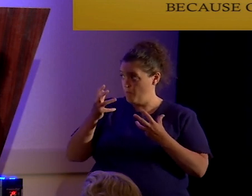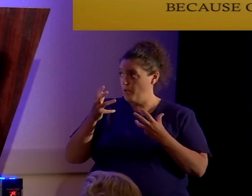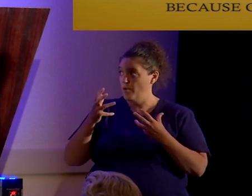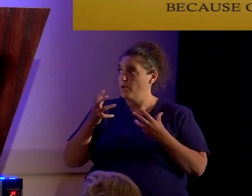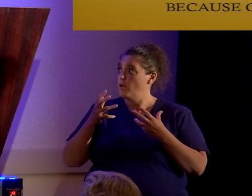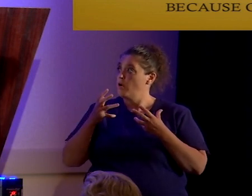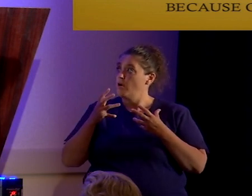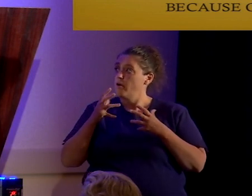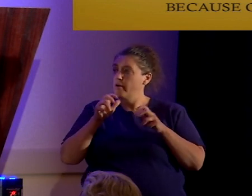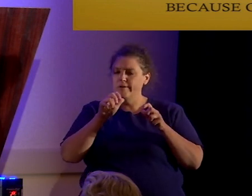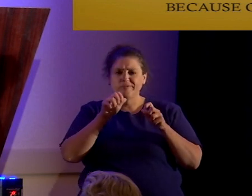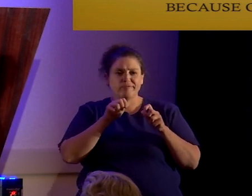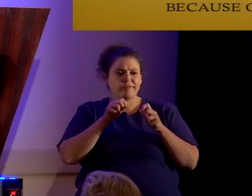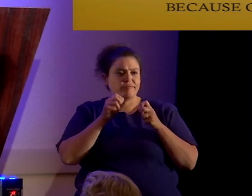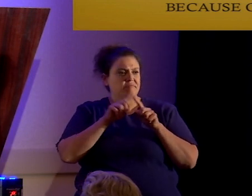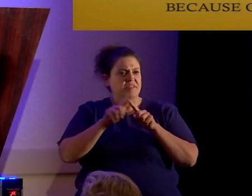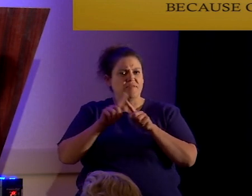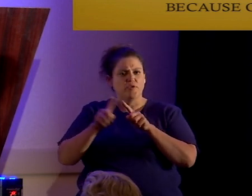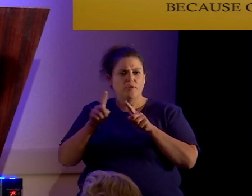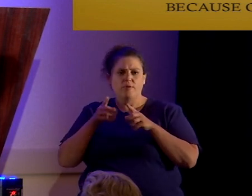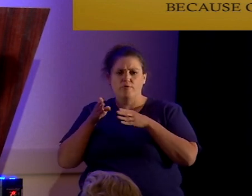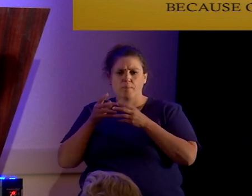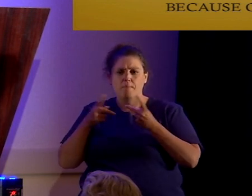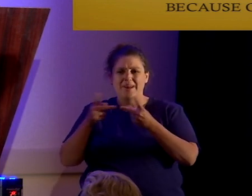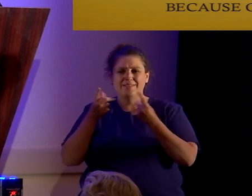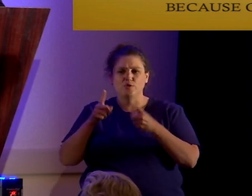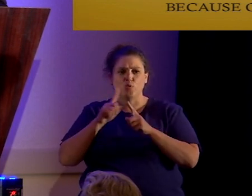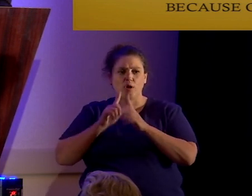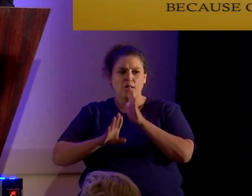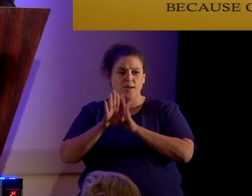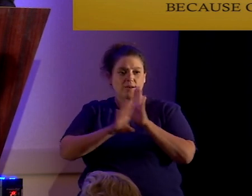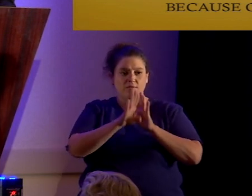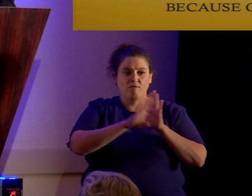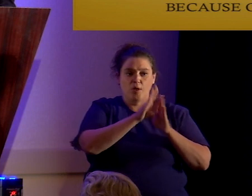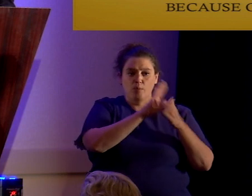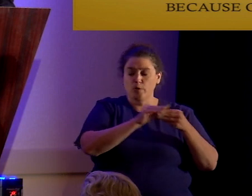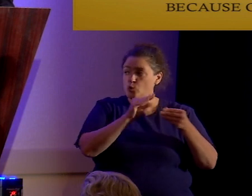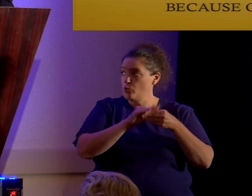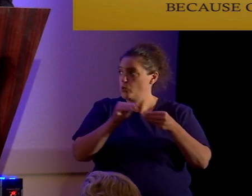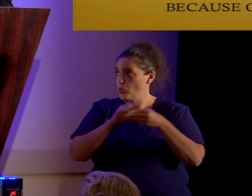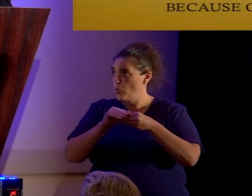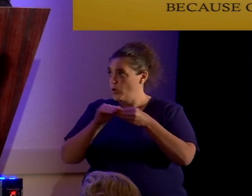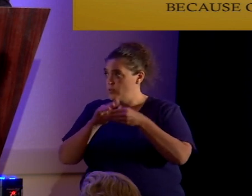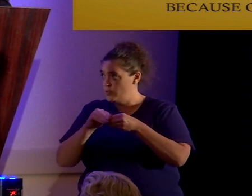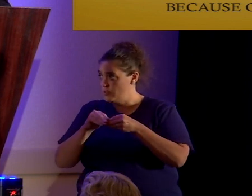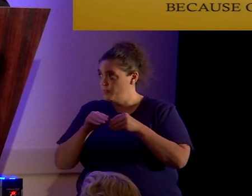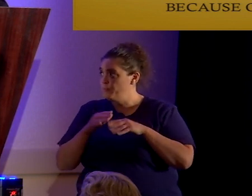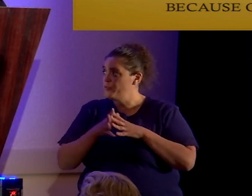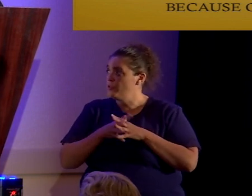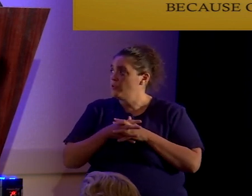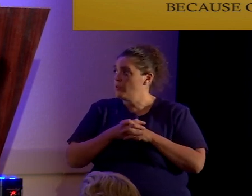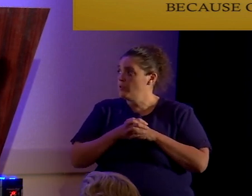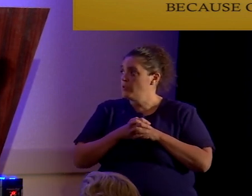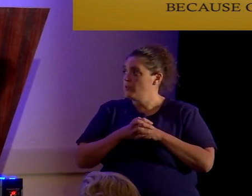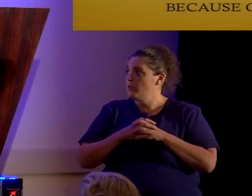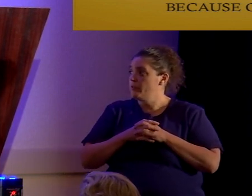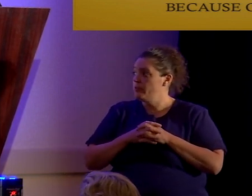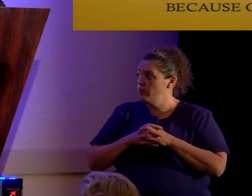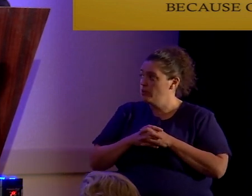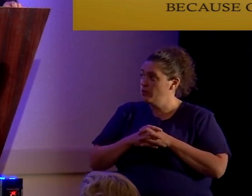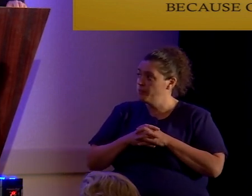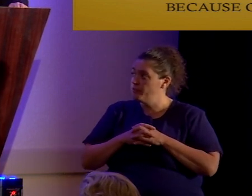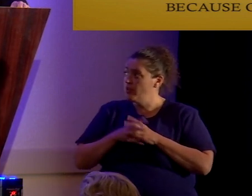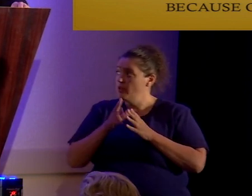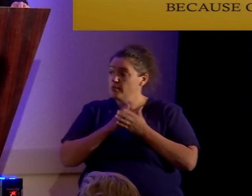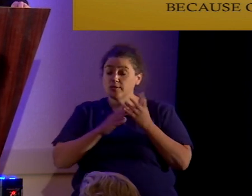models from which these stories were developed. But anyway, the story is some people, the